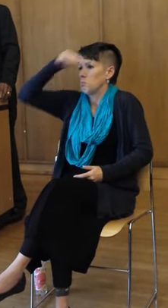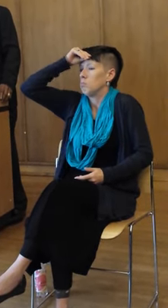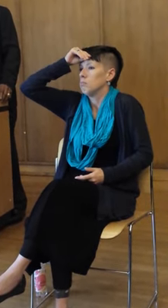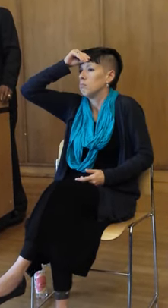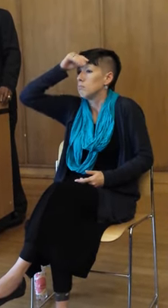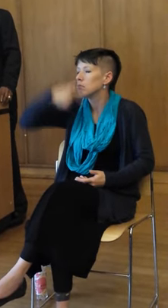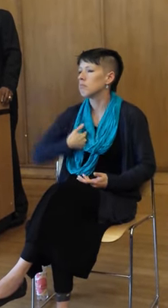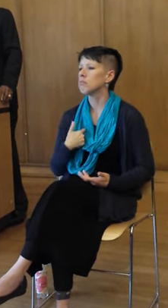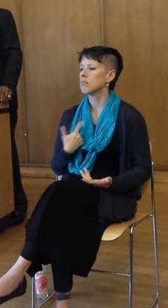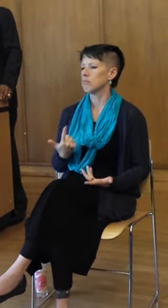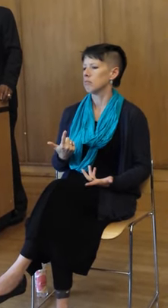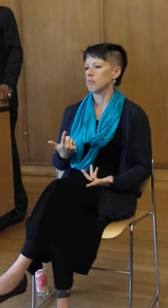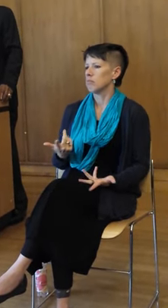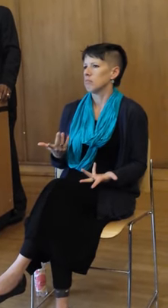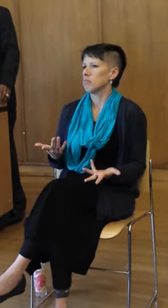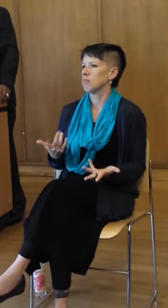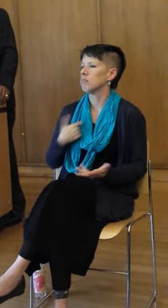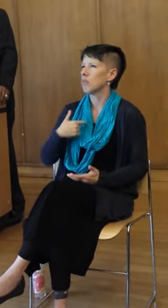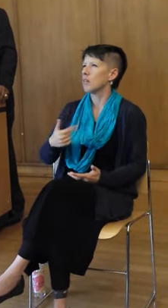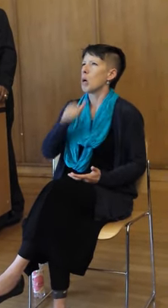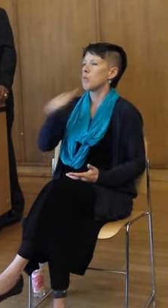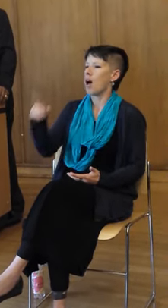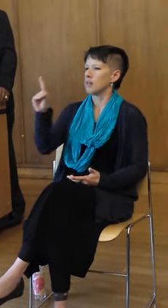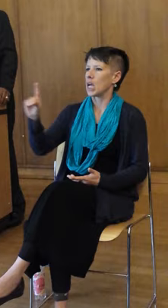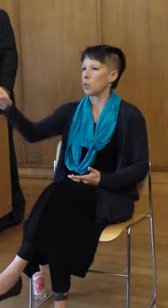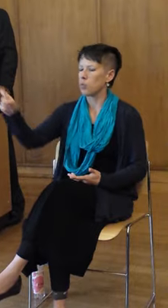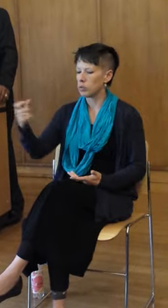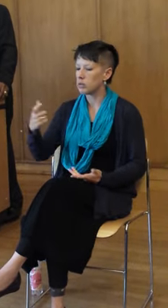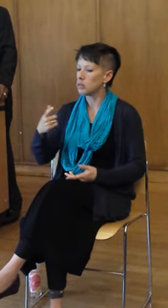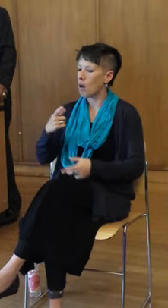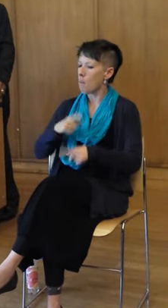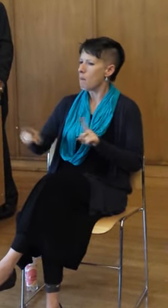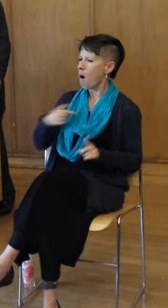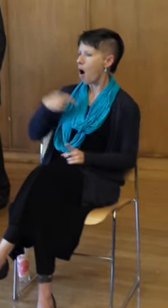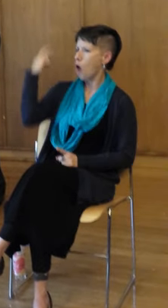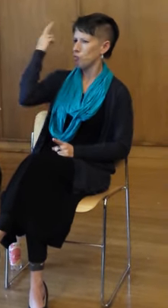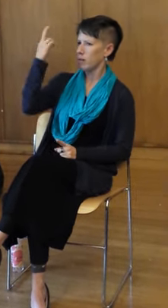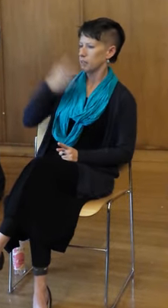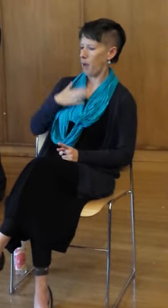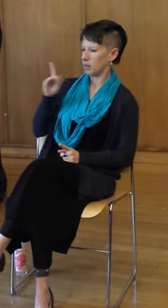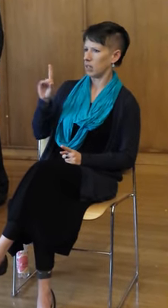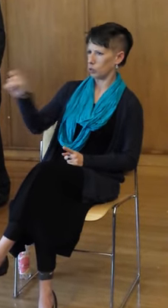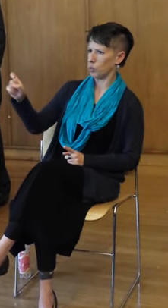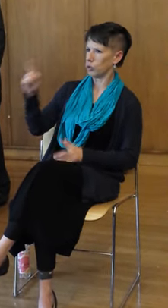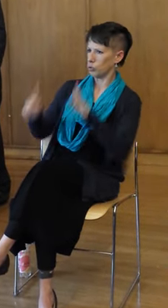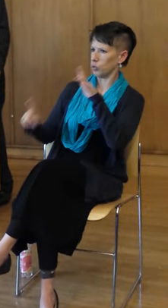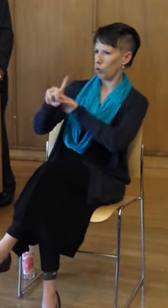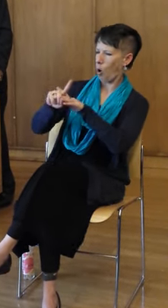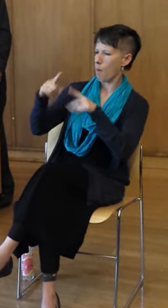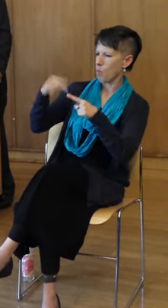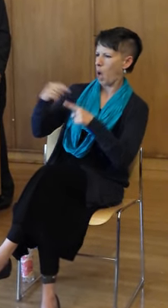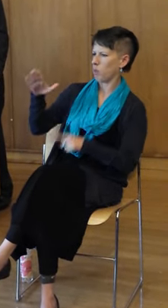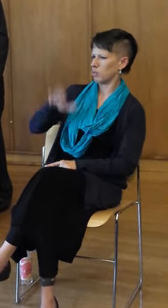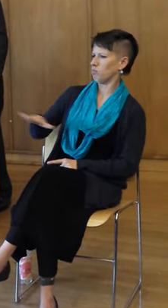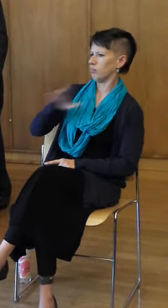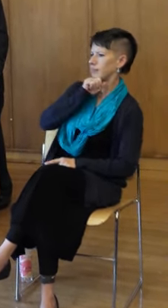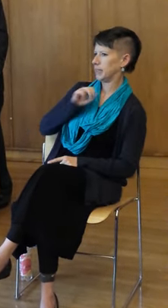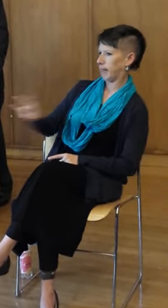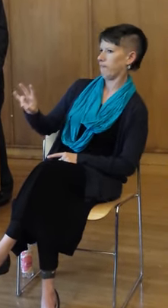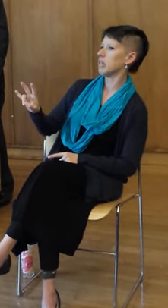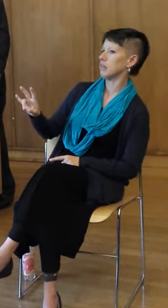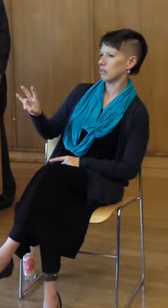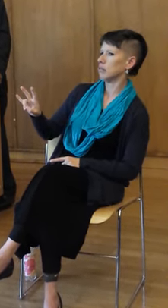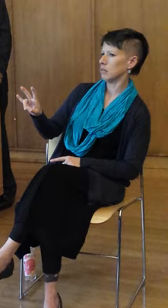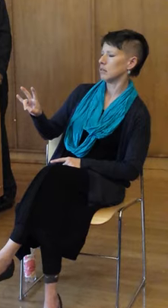I wasn't diagnosed, even though I realized that my diagnosis showed up when I was about 7 years old.